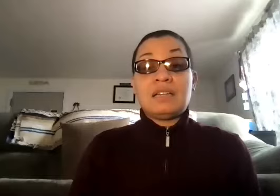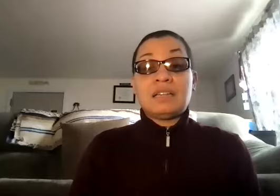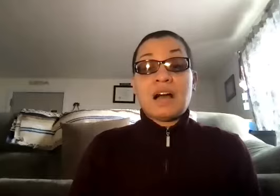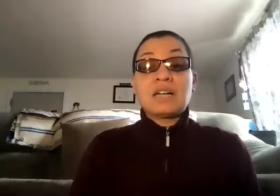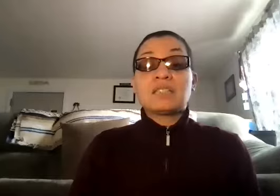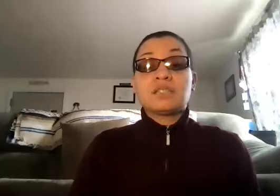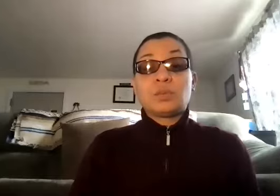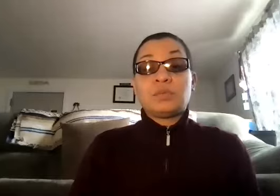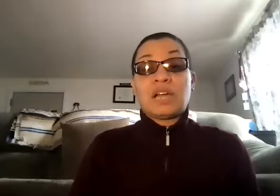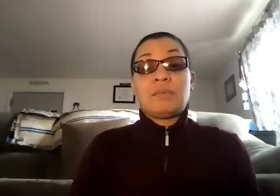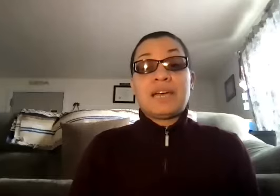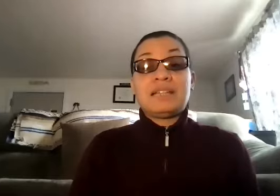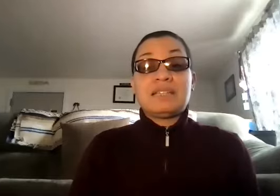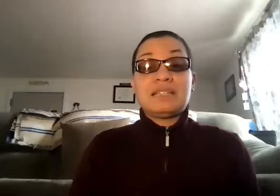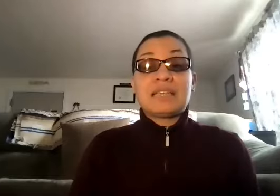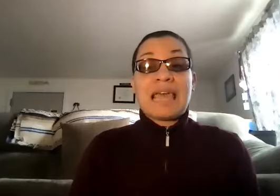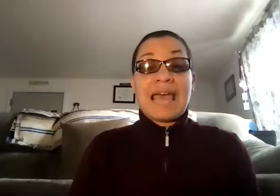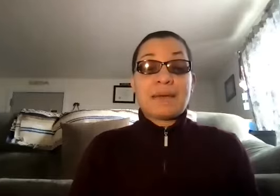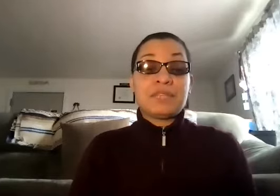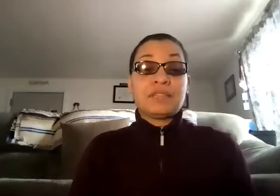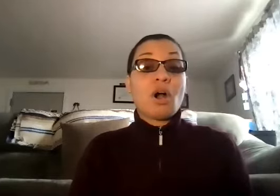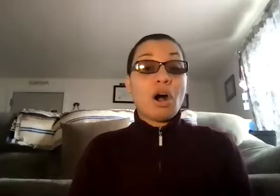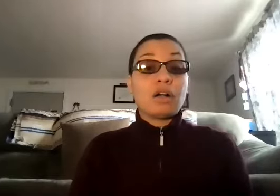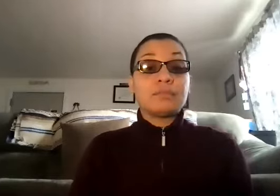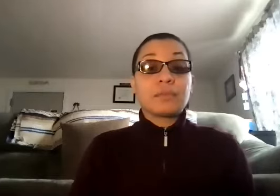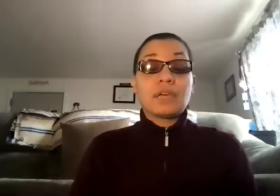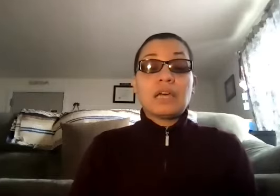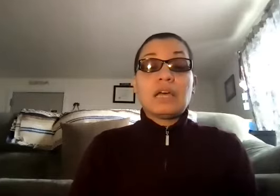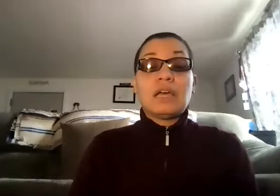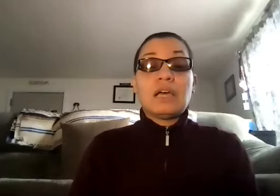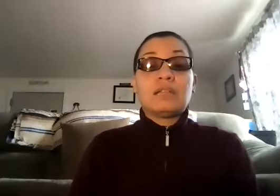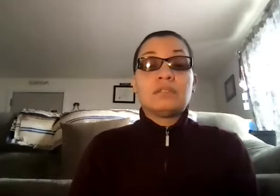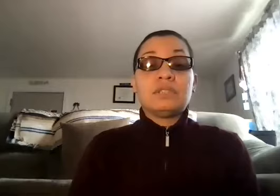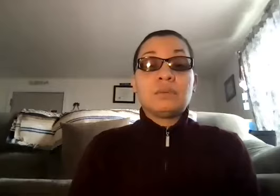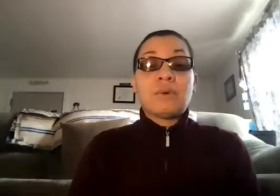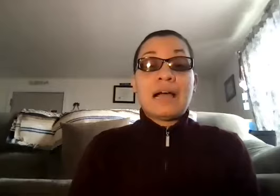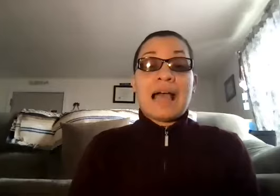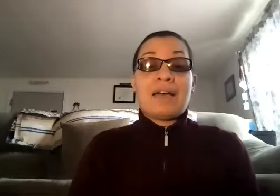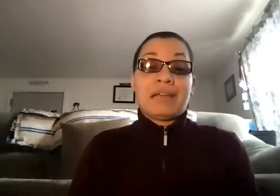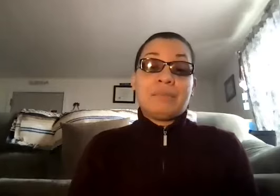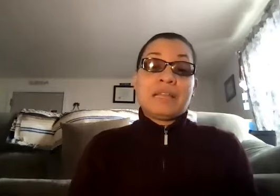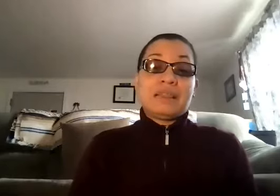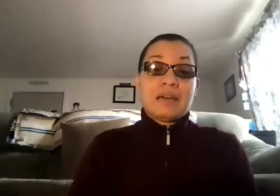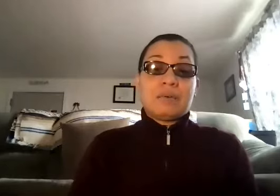honestly would recommend is Caption call. And the reason why I recommend them.